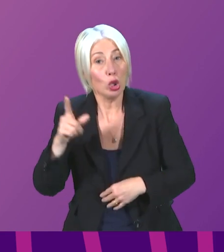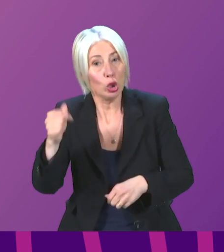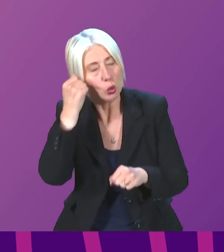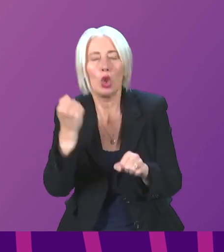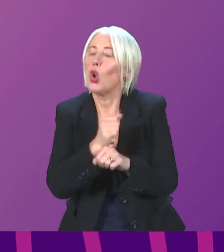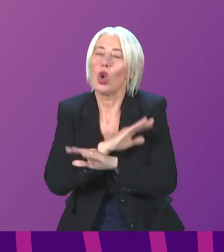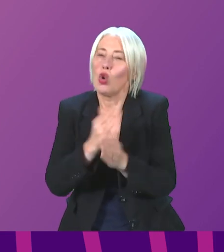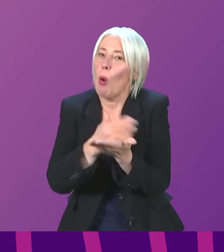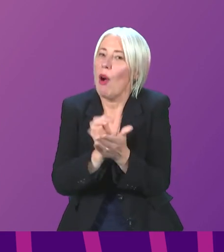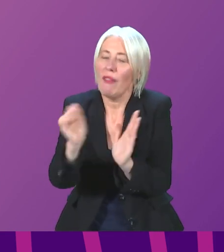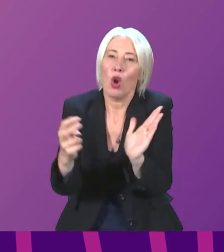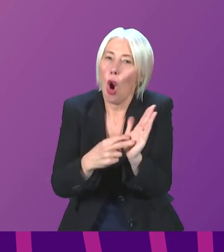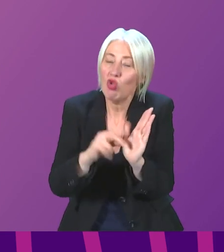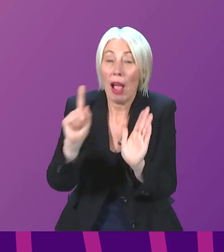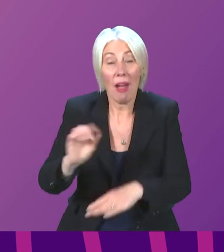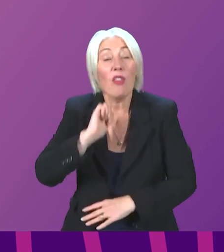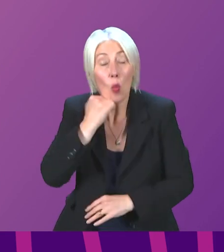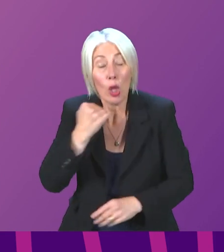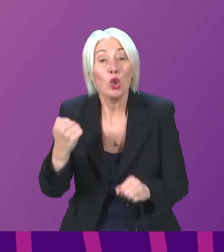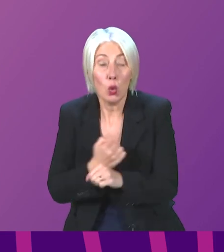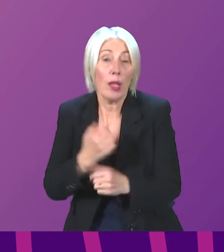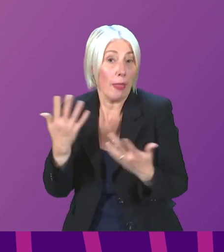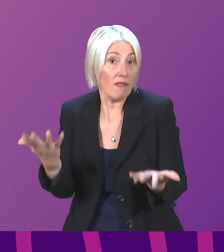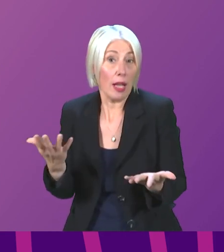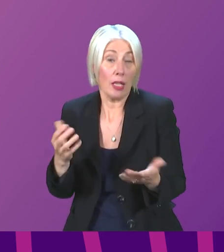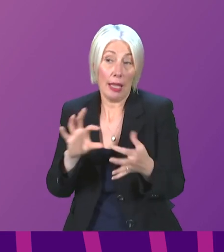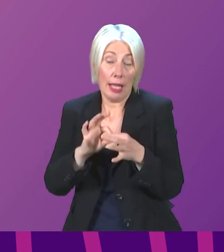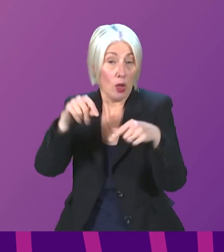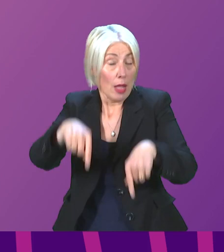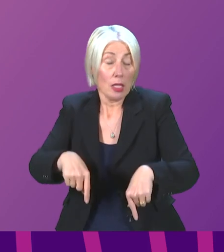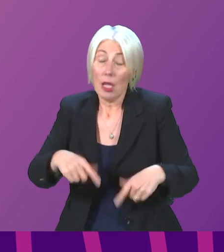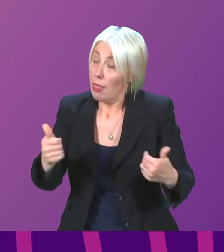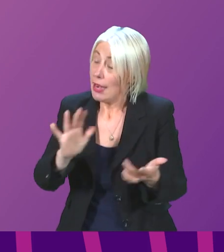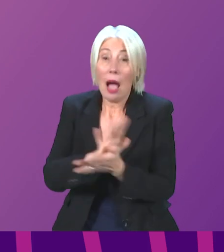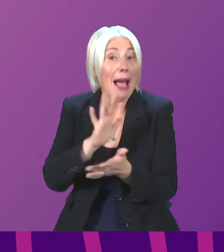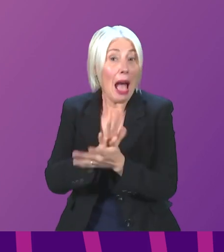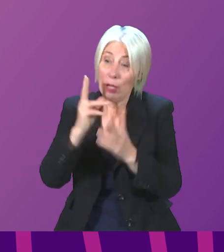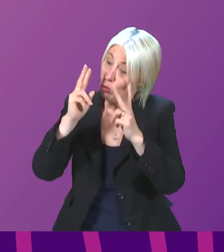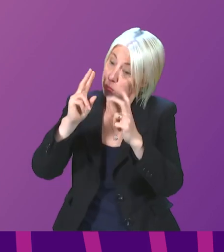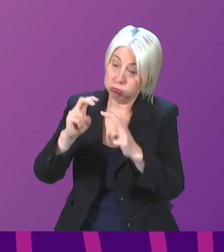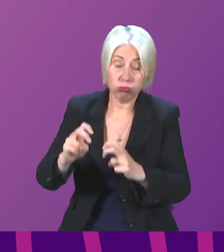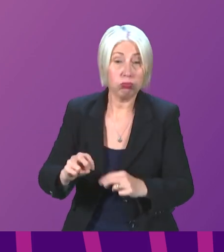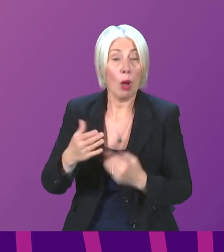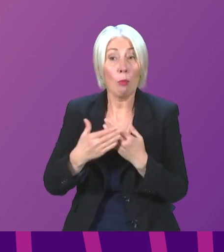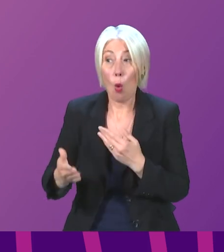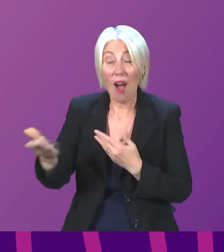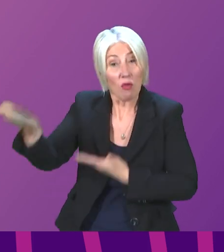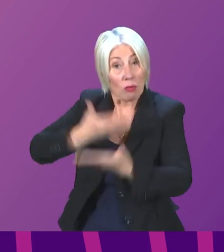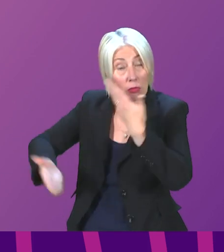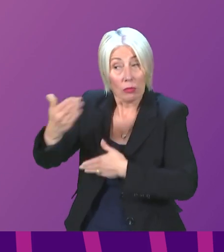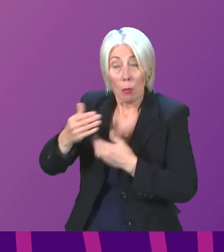part of the contract, but if they're willing to do so. But on his specific point around his constituents, I'm happy to delve further if he's able to provide the details.